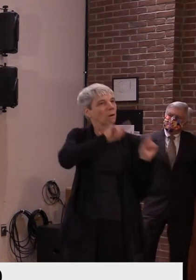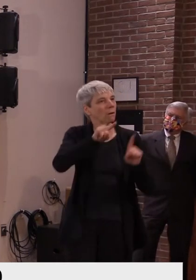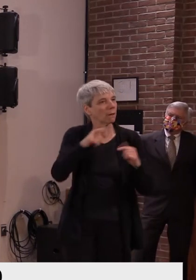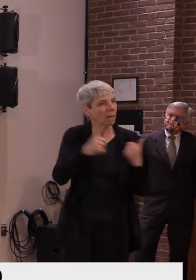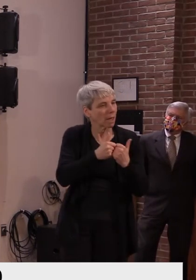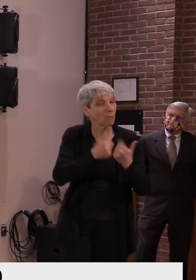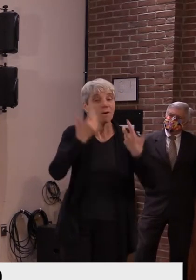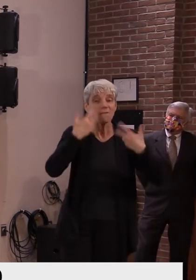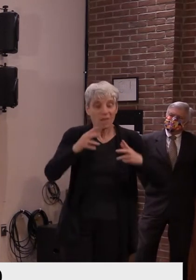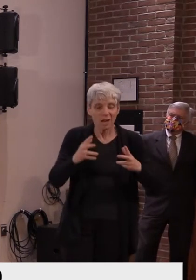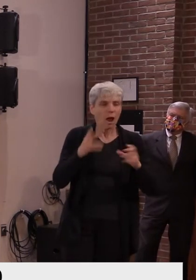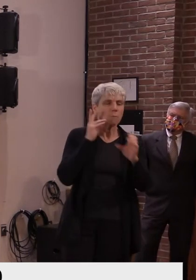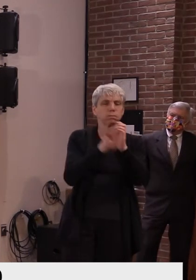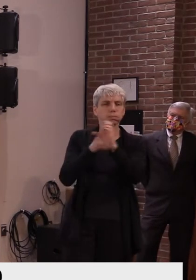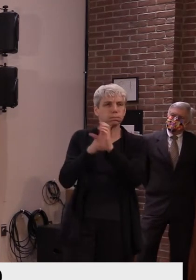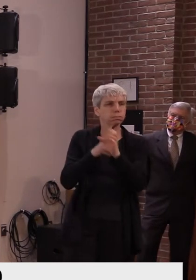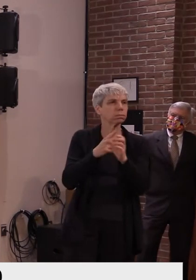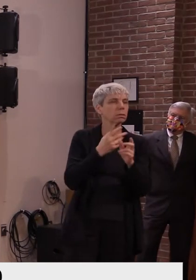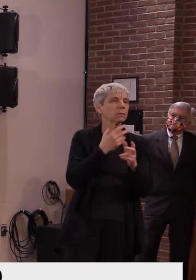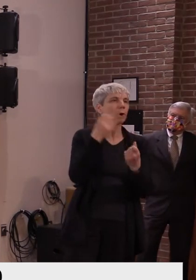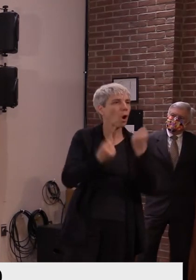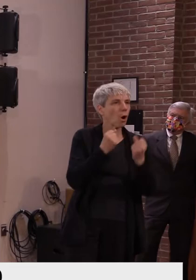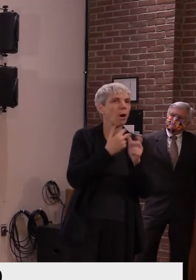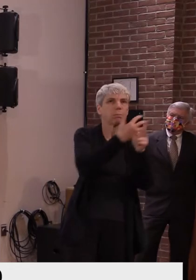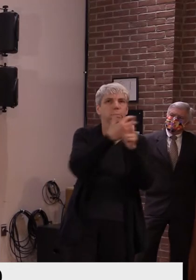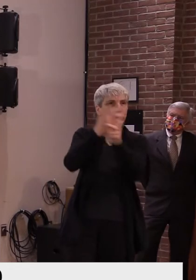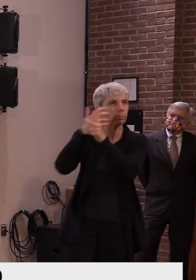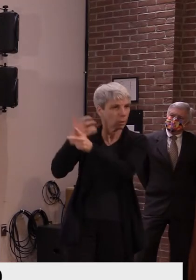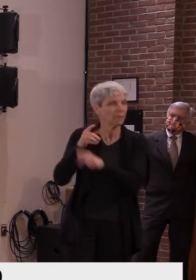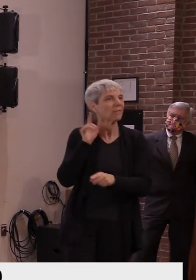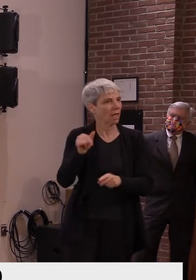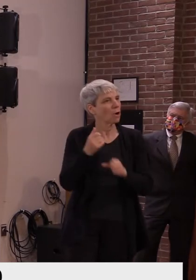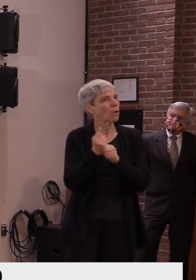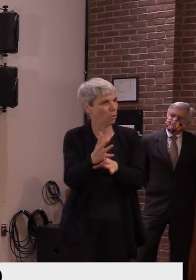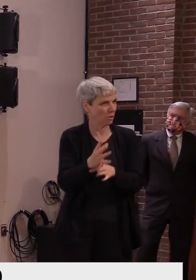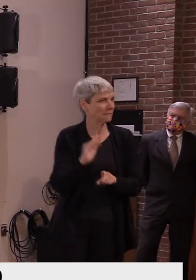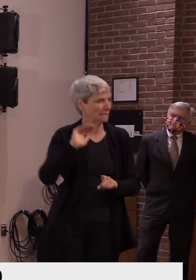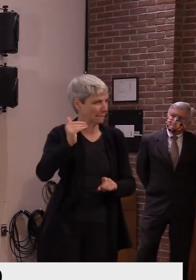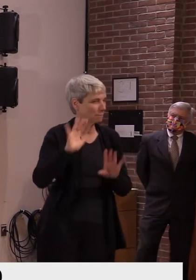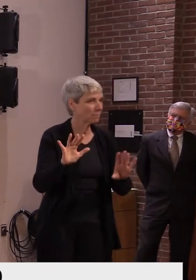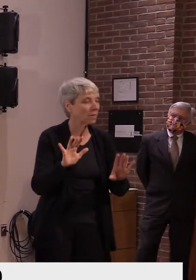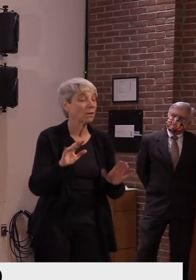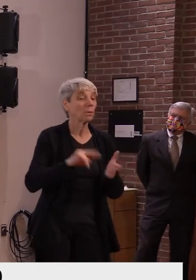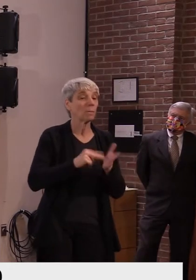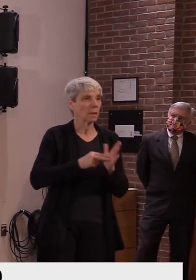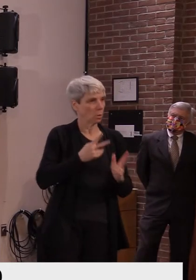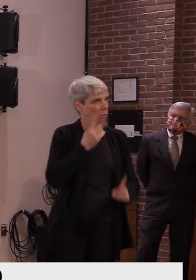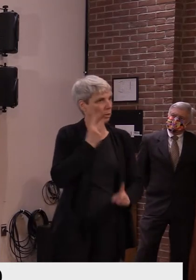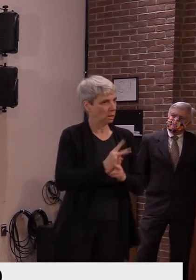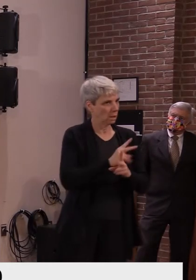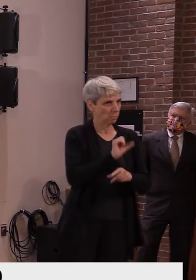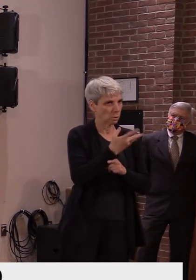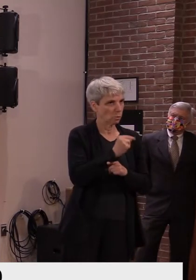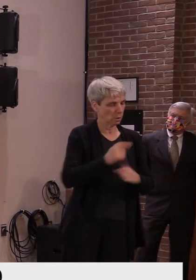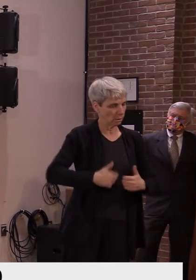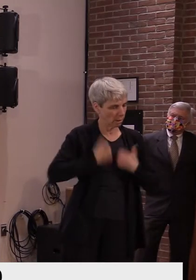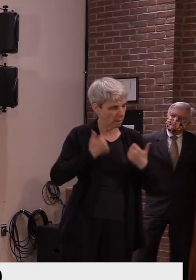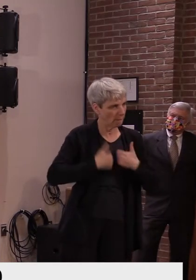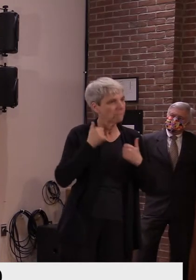we continue to be able to provide for that recreation, um, but, uh, make sure that we're not, uh,